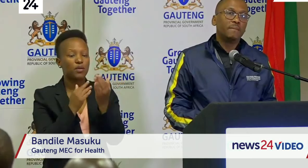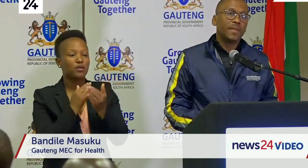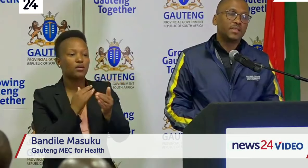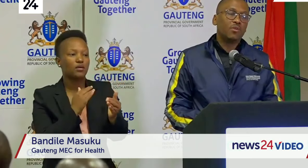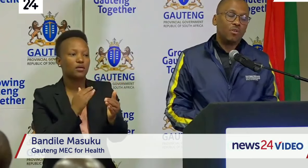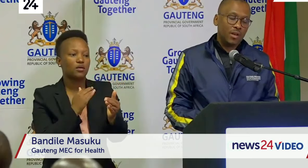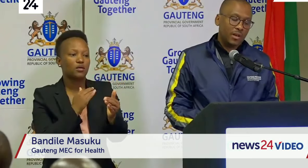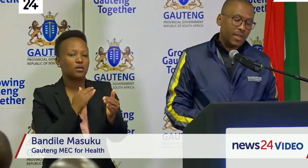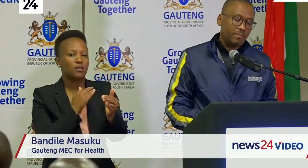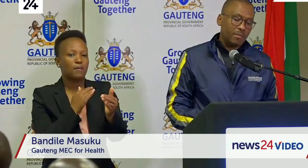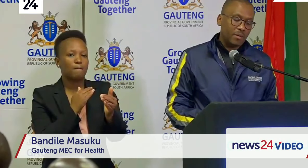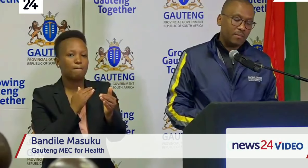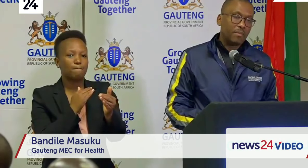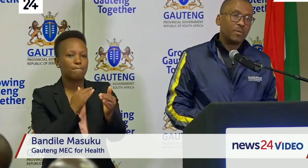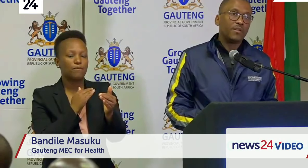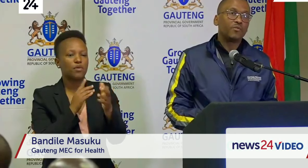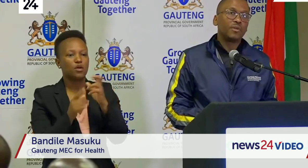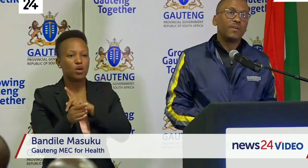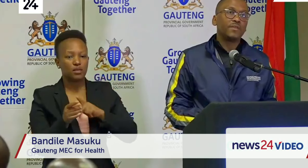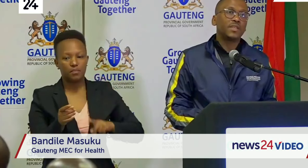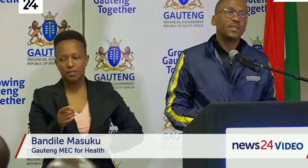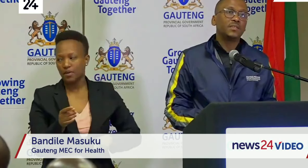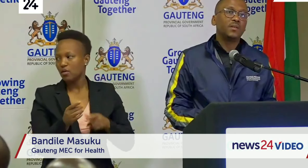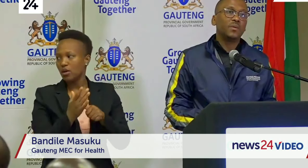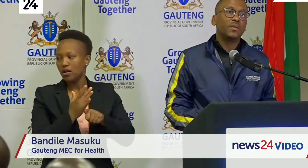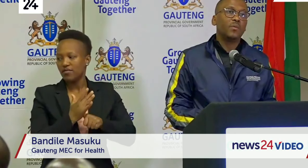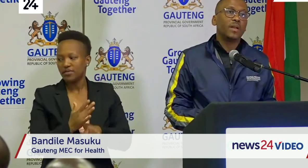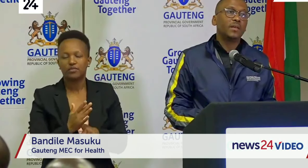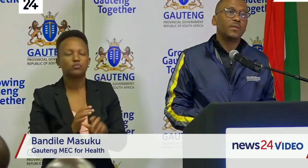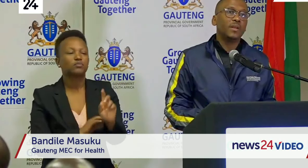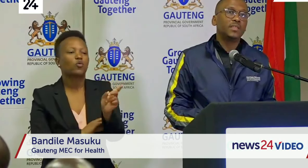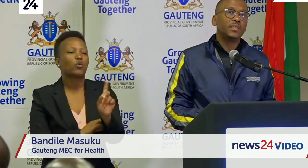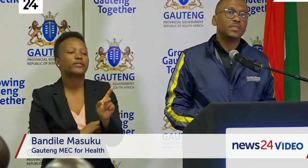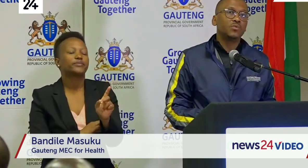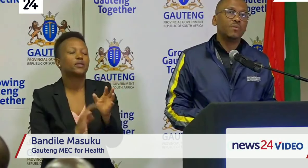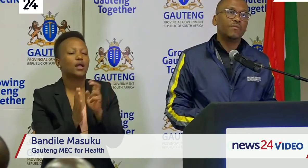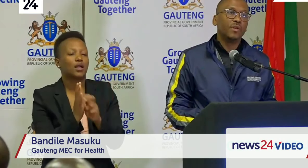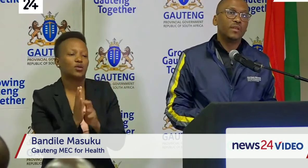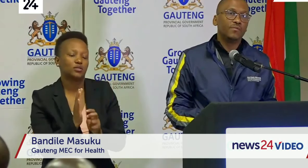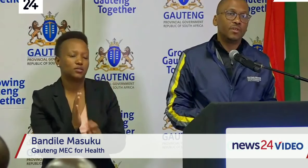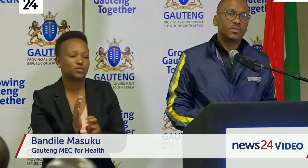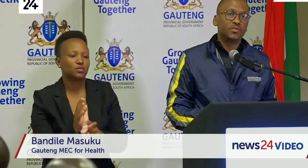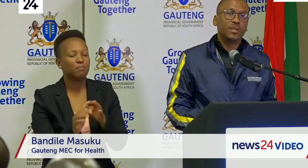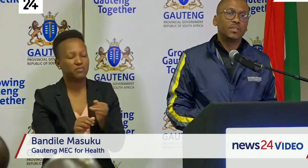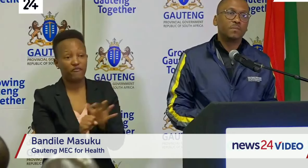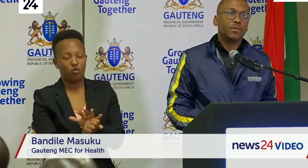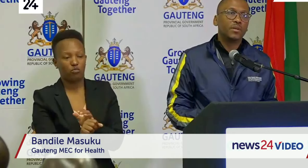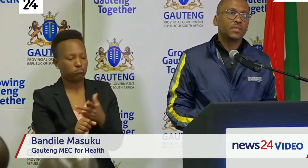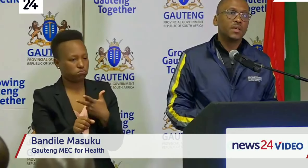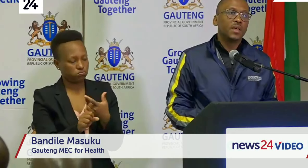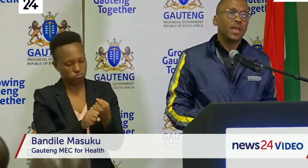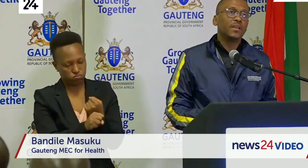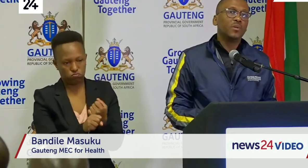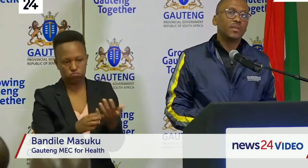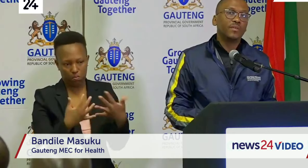as a call that maybe the premier will have to reemphasize that we want the regulations to be fully enforced during this period